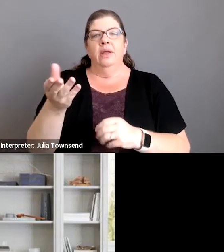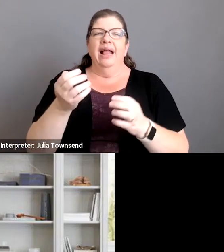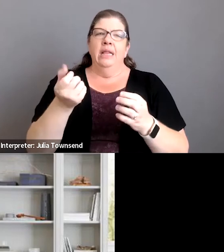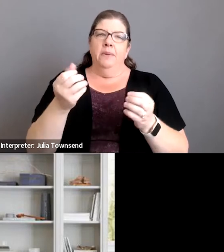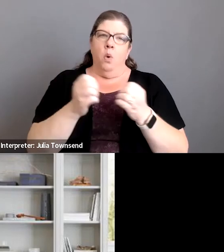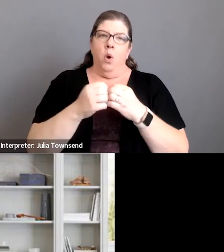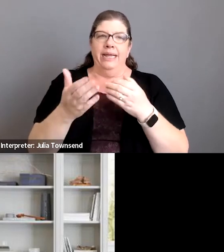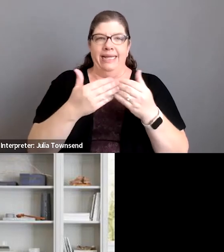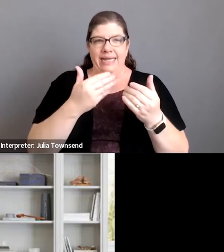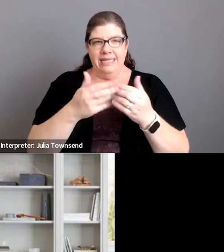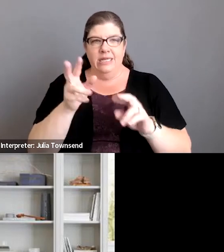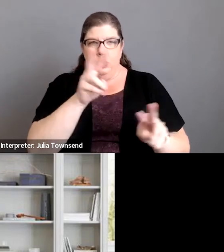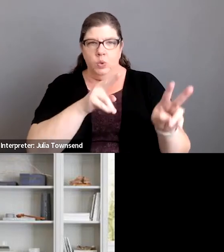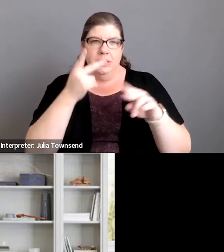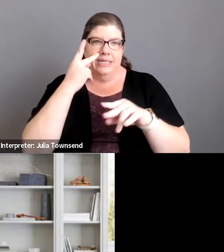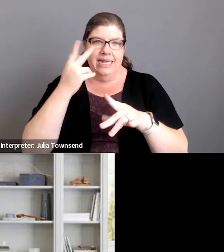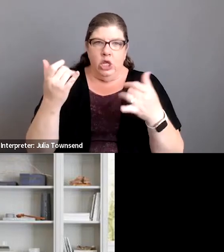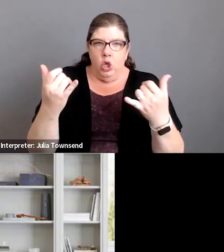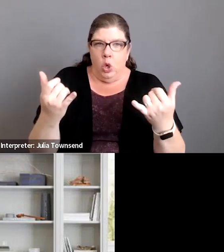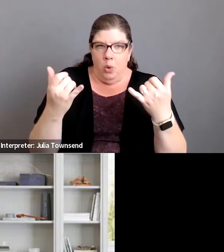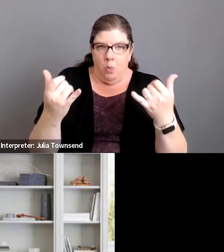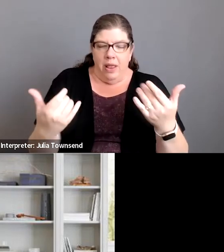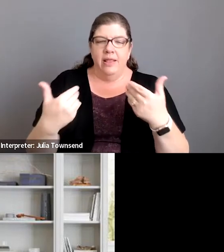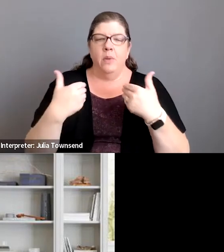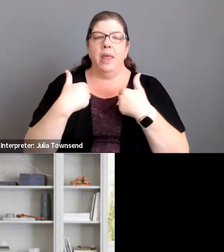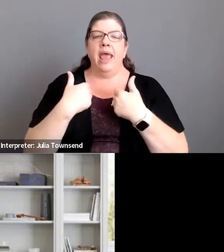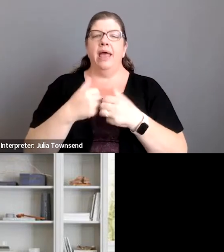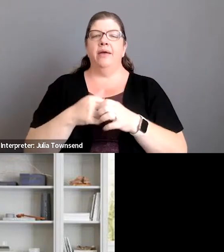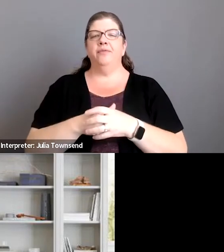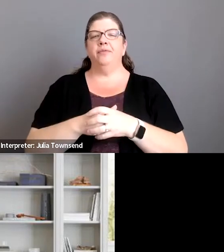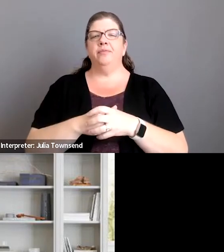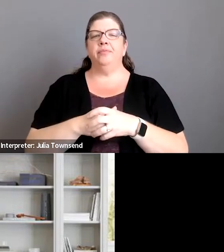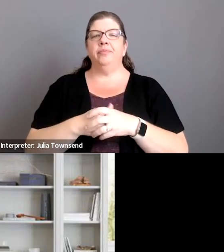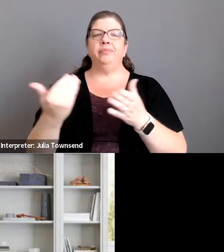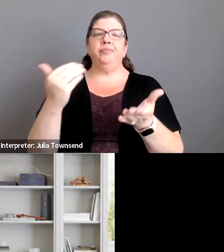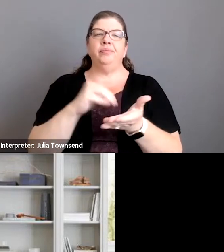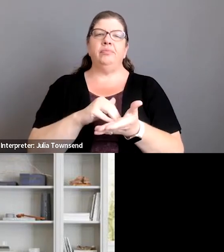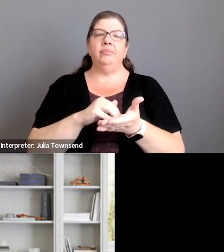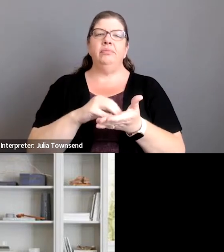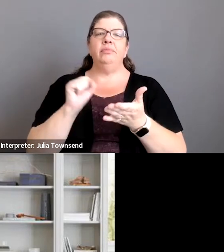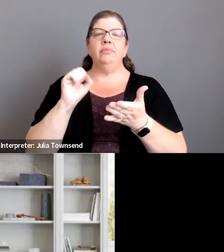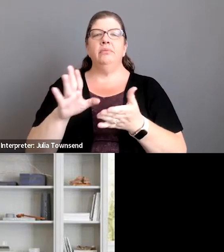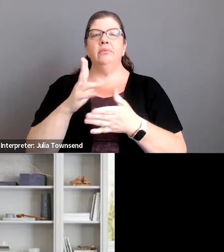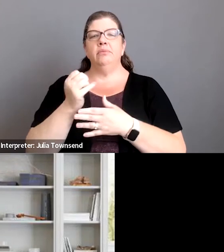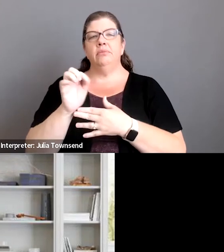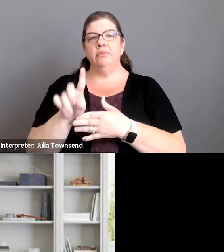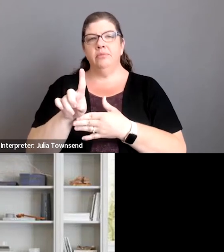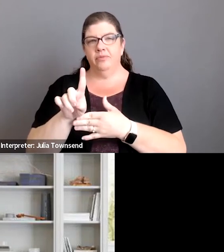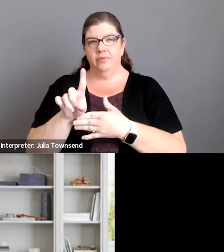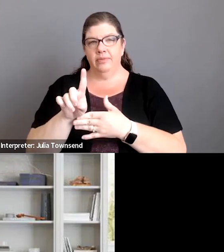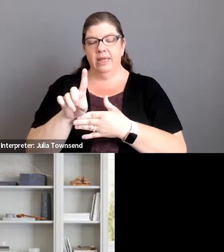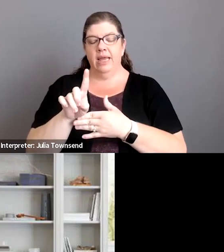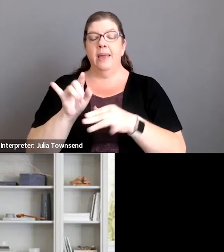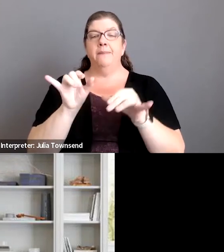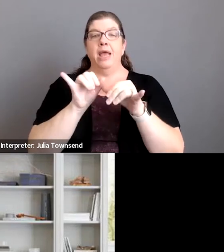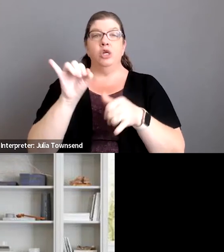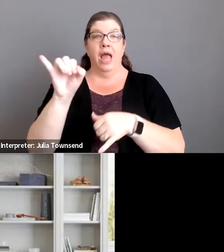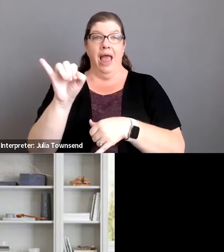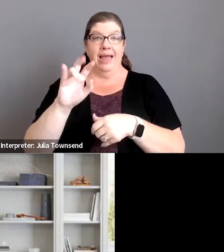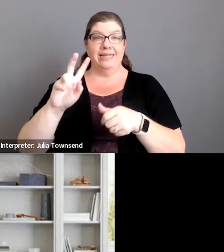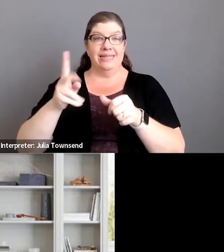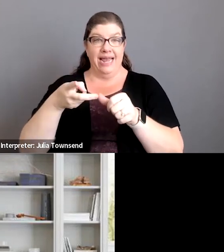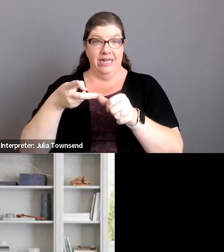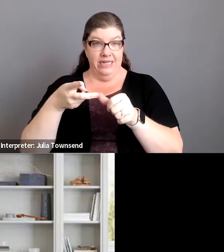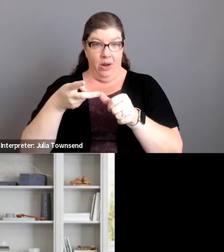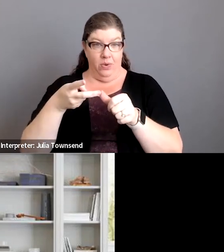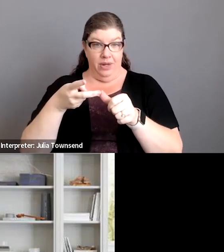bit easier and to just see the current ones that we have so again that santa barbara unified the measure i secondary